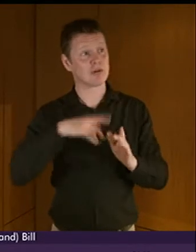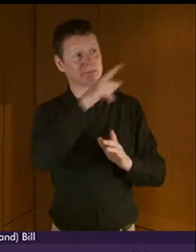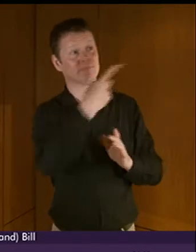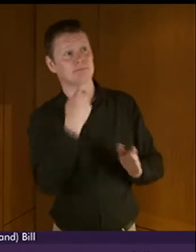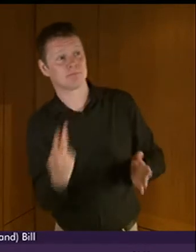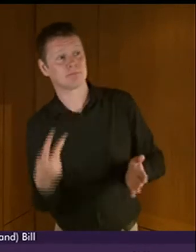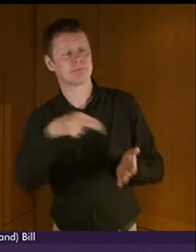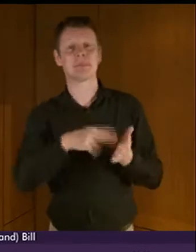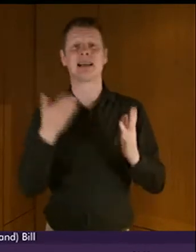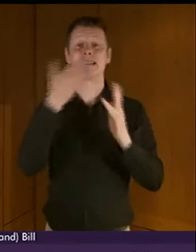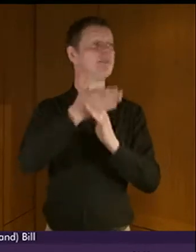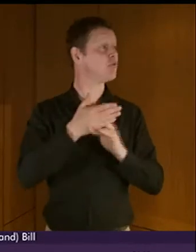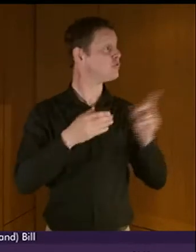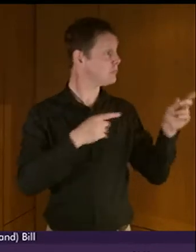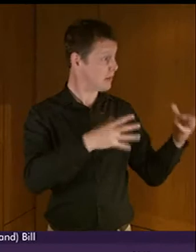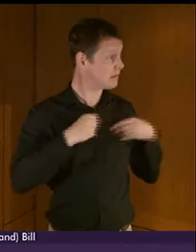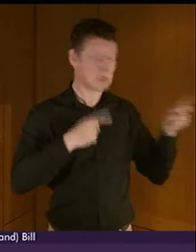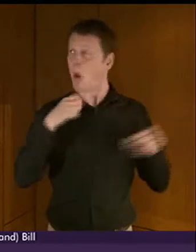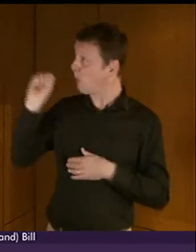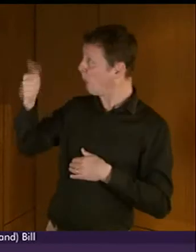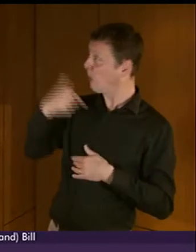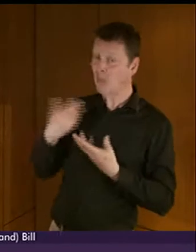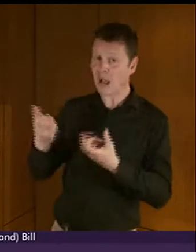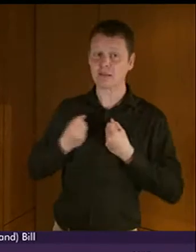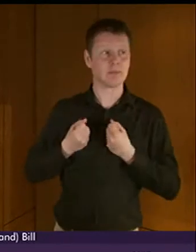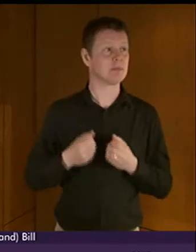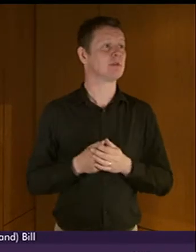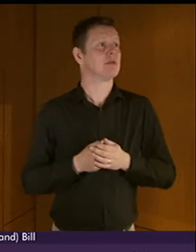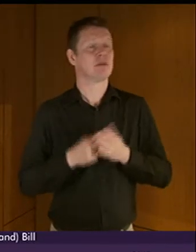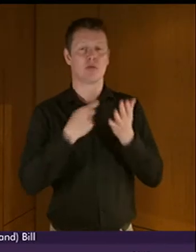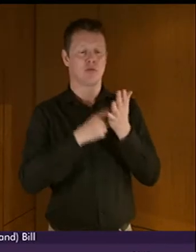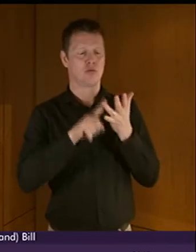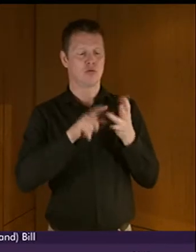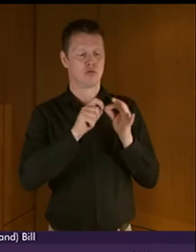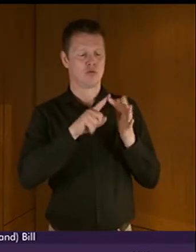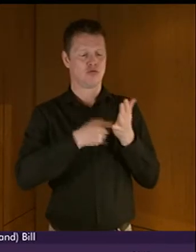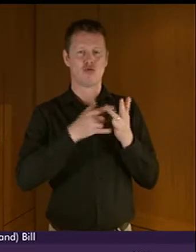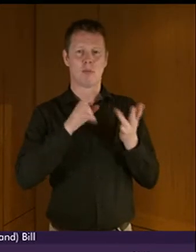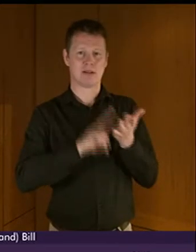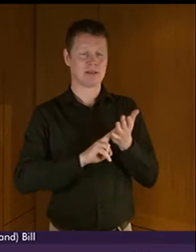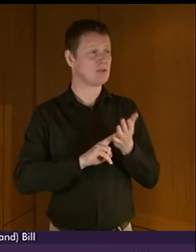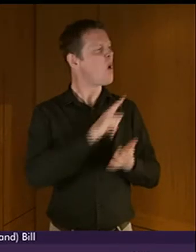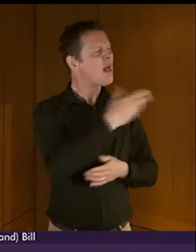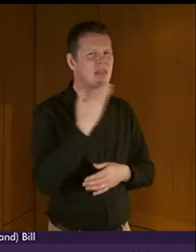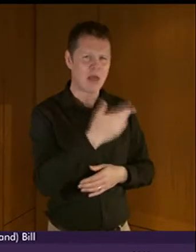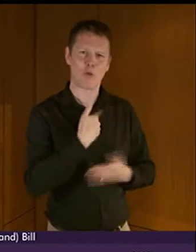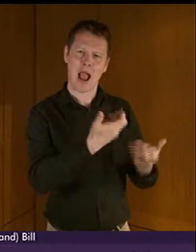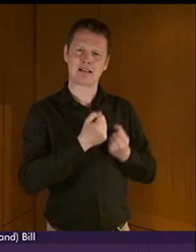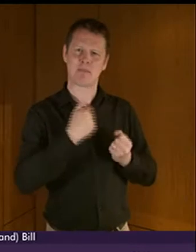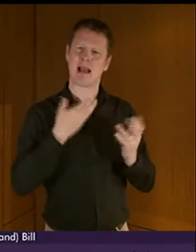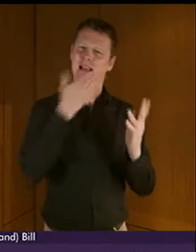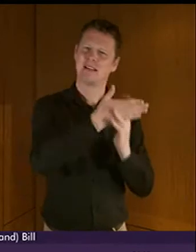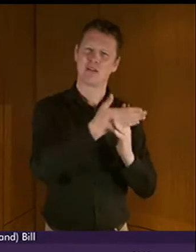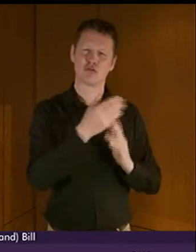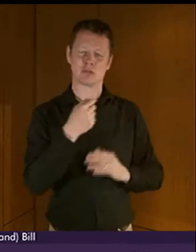forward... Yes, I will. Dan Schobertson. Dan I am grateful to the member for taking your intervention. Can I advise the